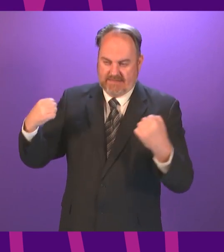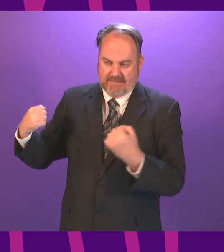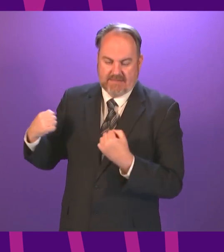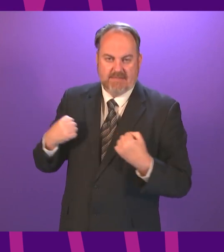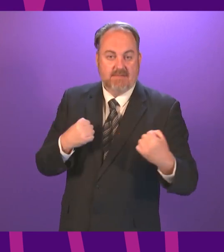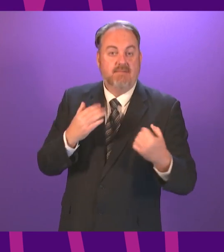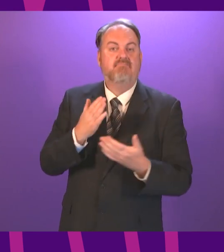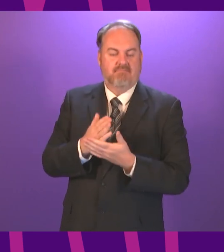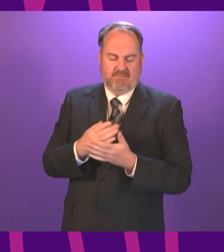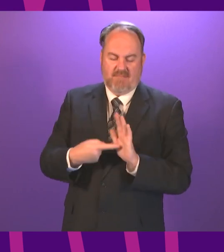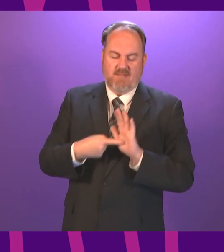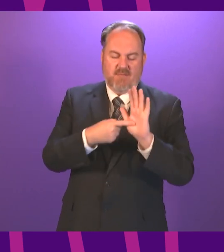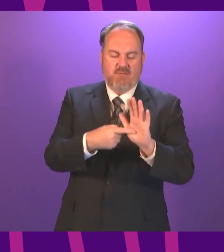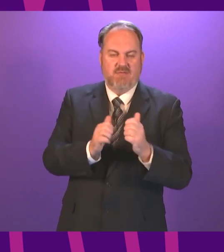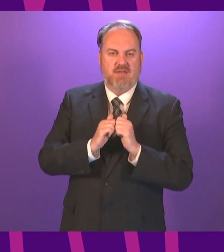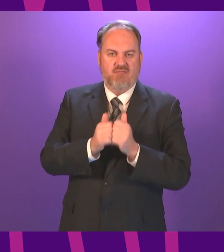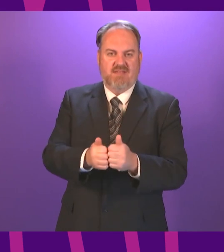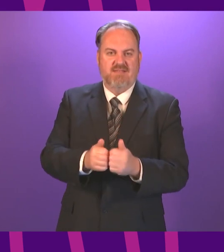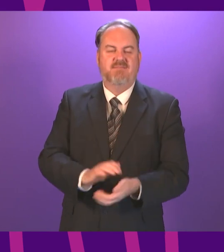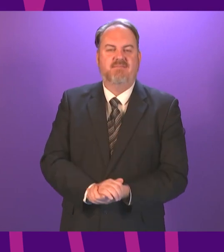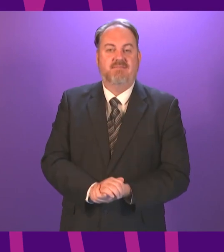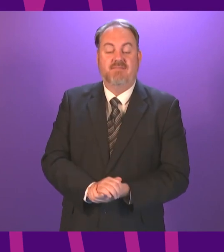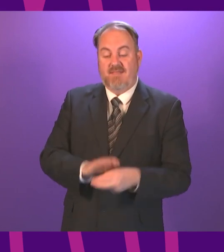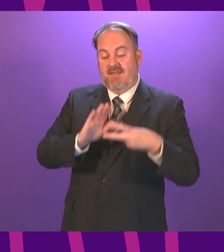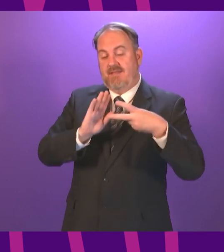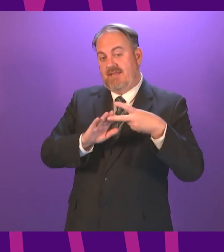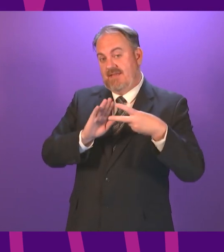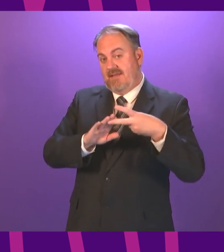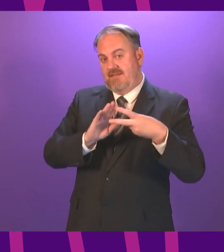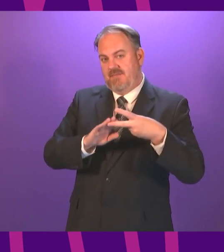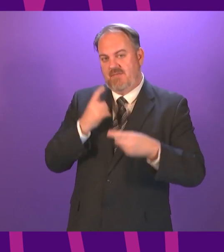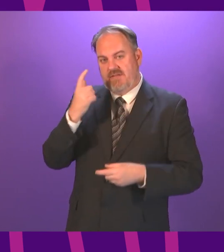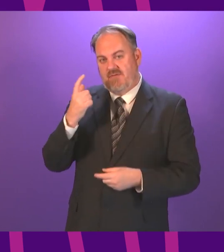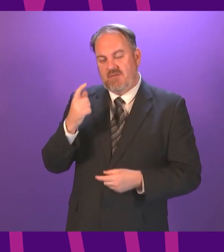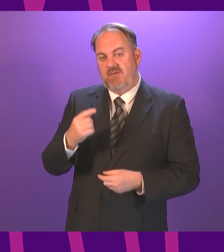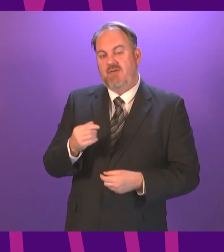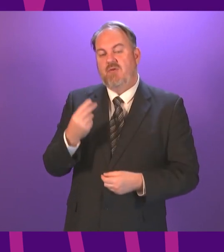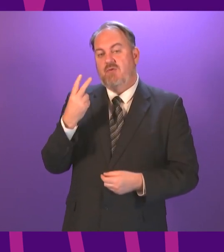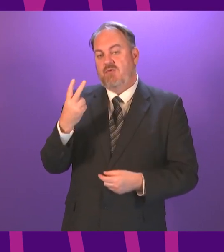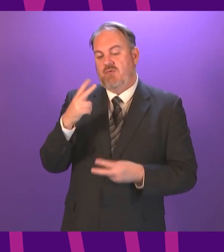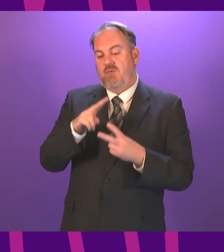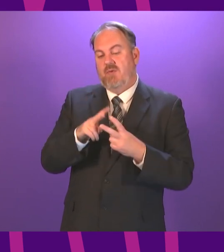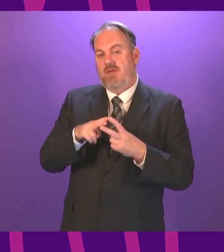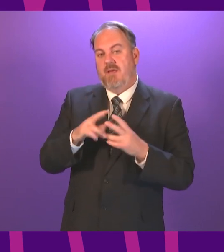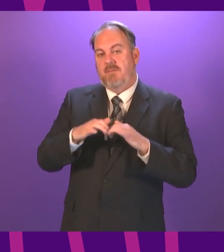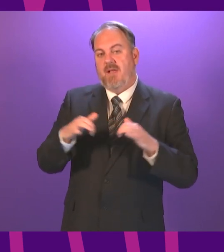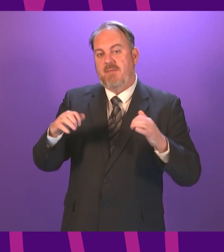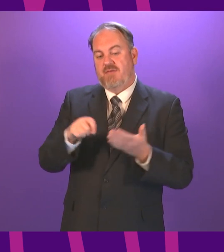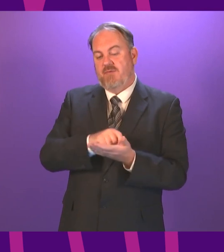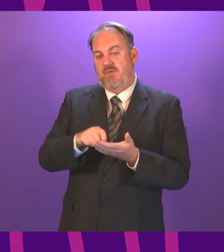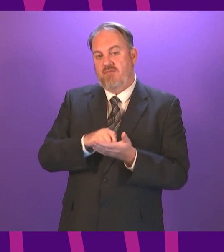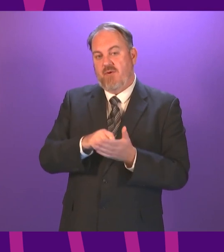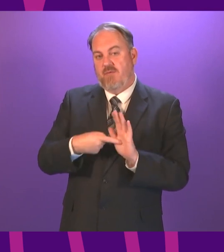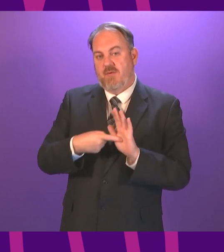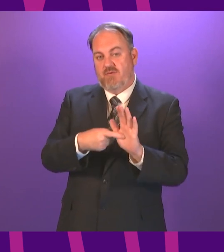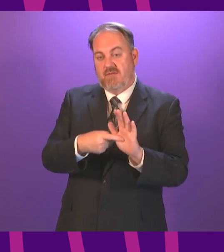The motion is therefore agreed. The next item of business is consideration of two Parliamentary Bureau motions. I ask